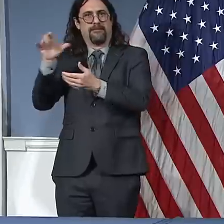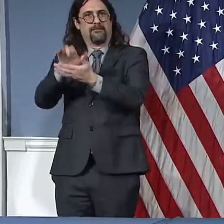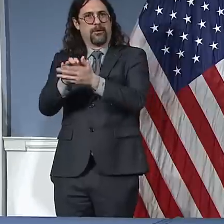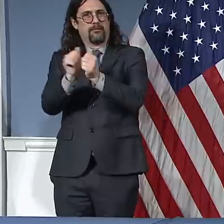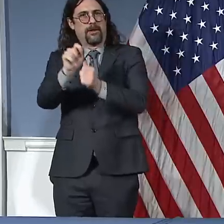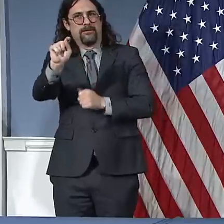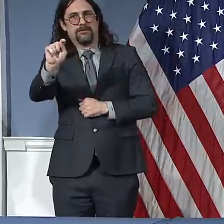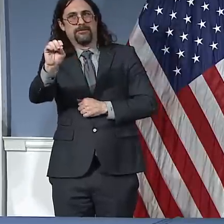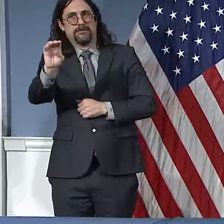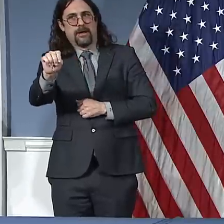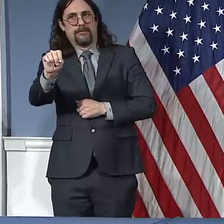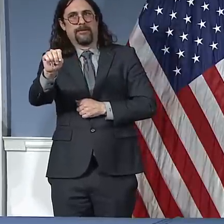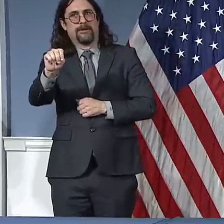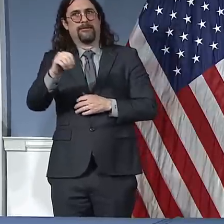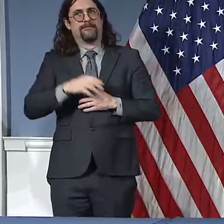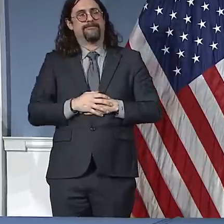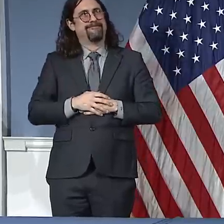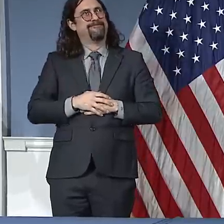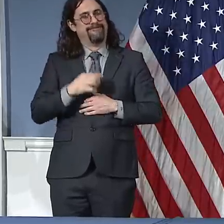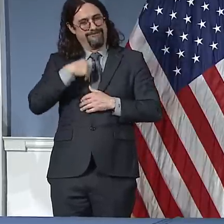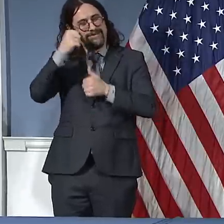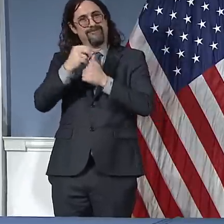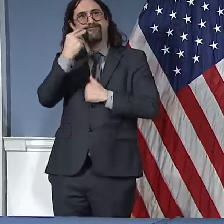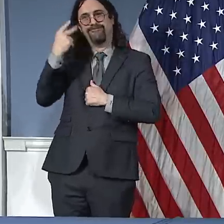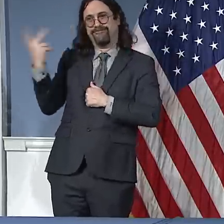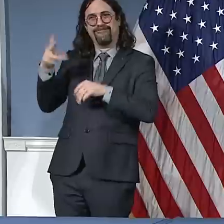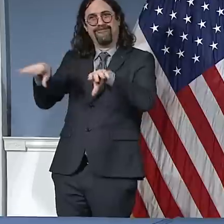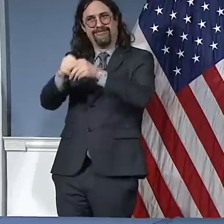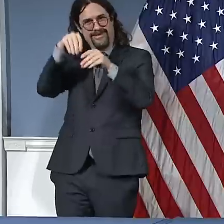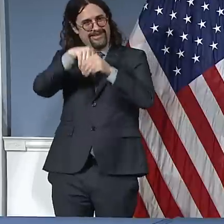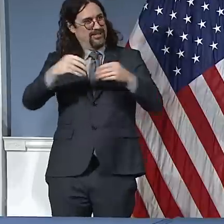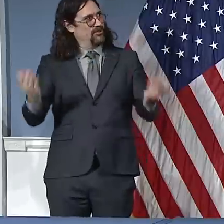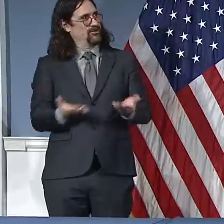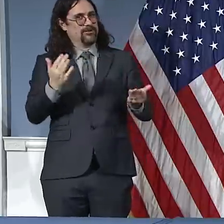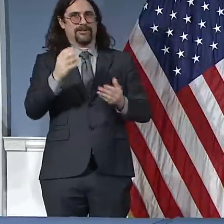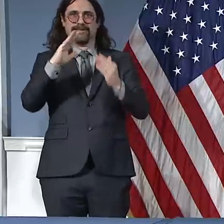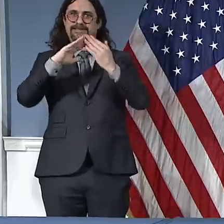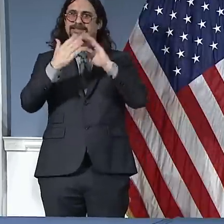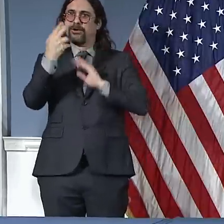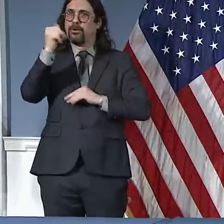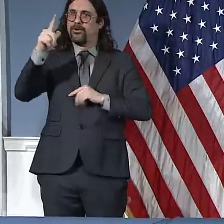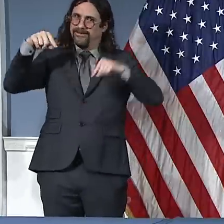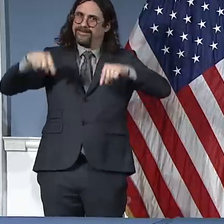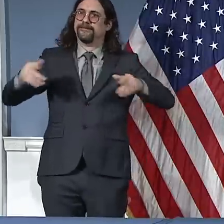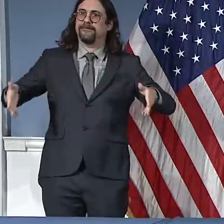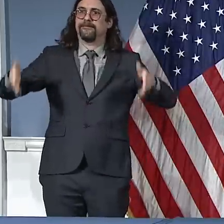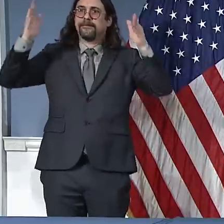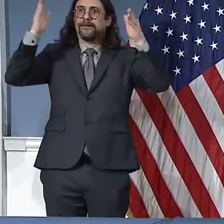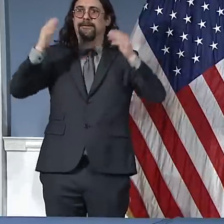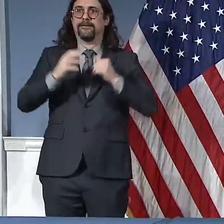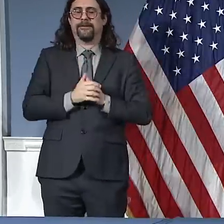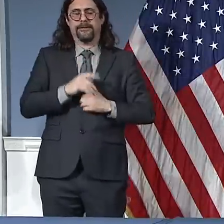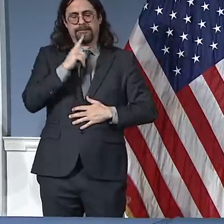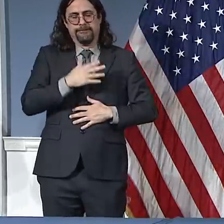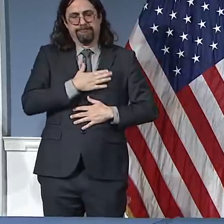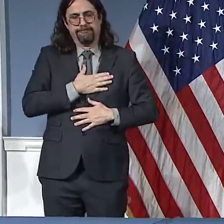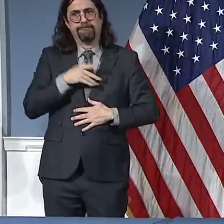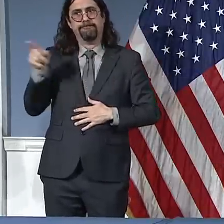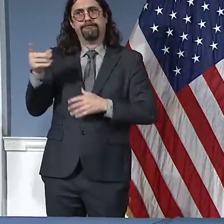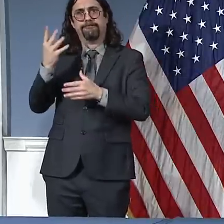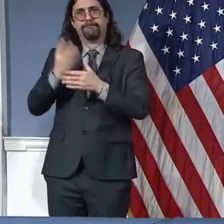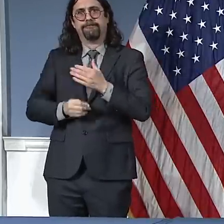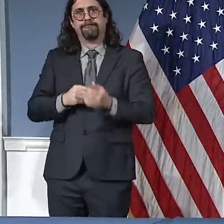An amazing, amazing New Yorker who did so much good. So we all should have Terrence